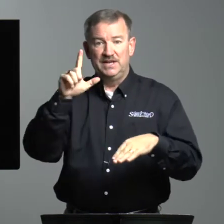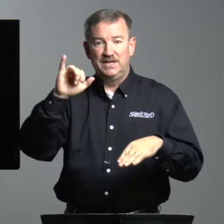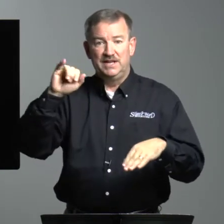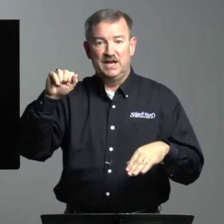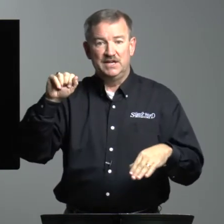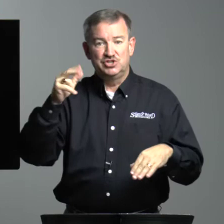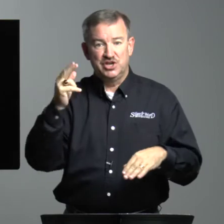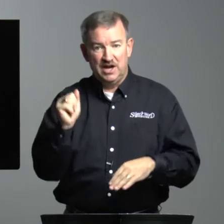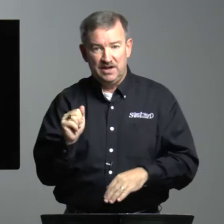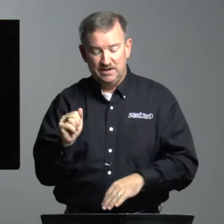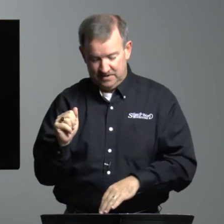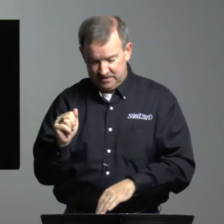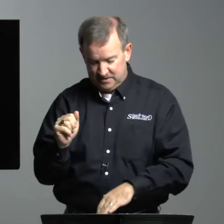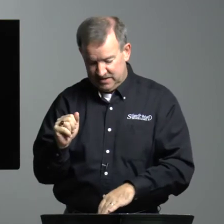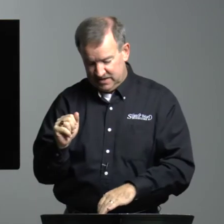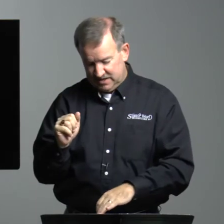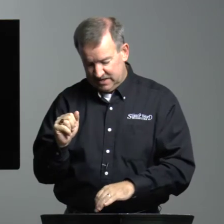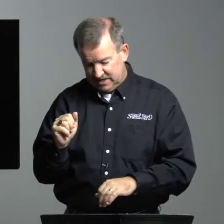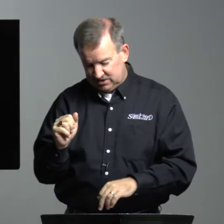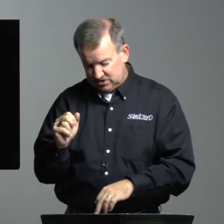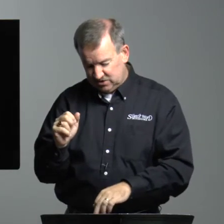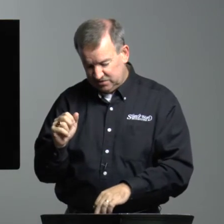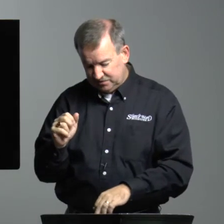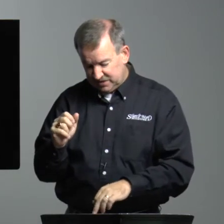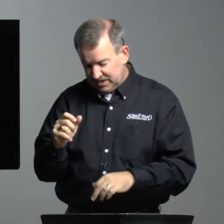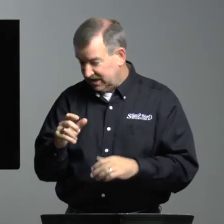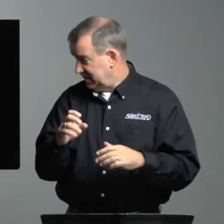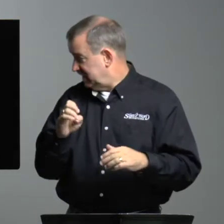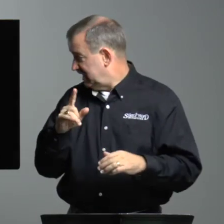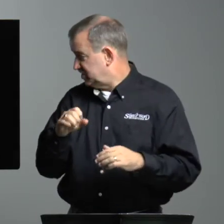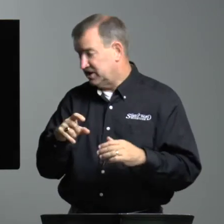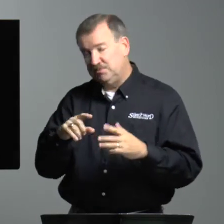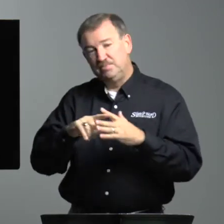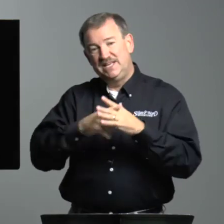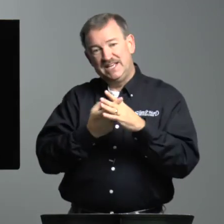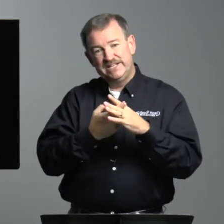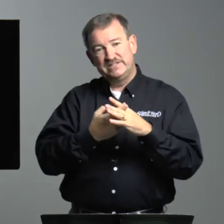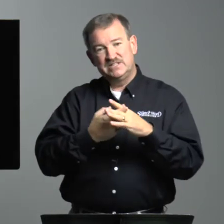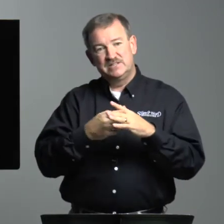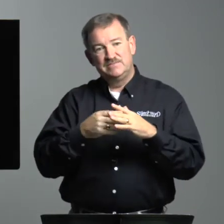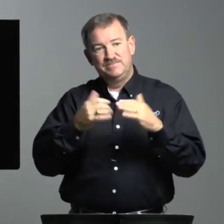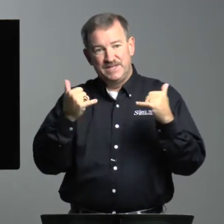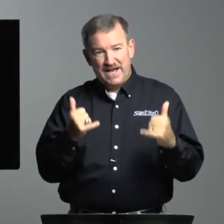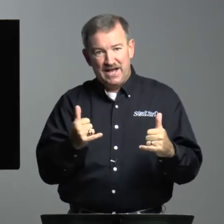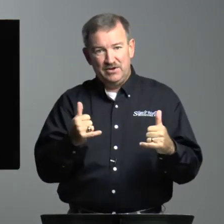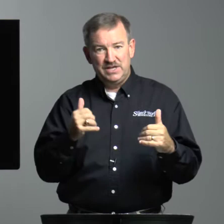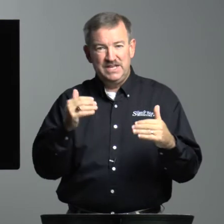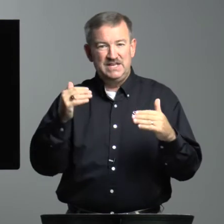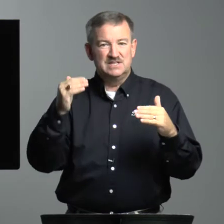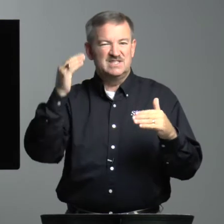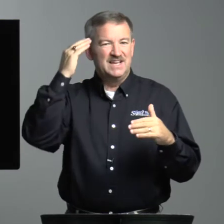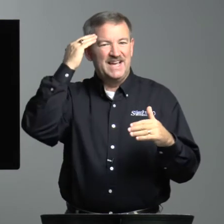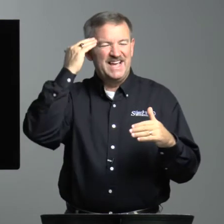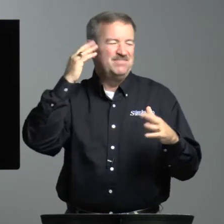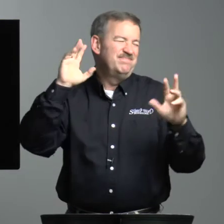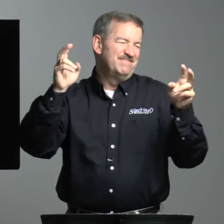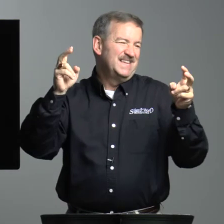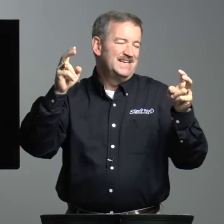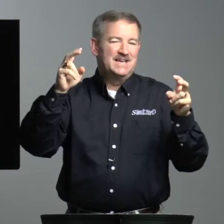Elisha. And so Elisha begins. Now he is the head kind